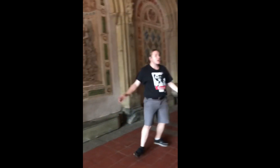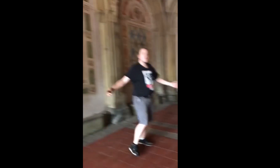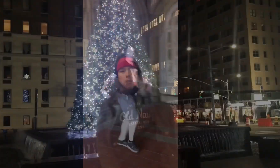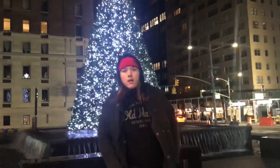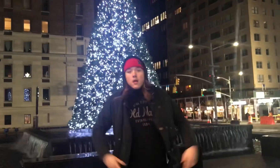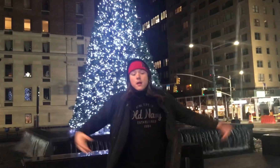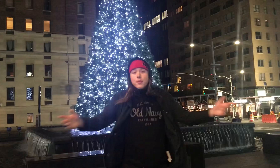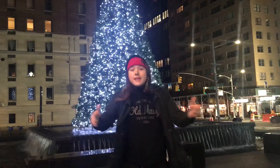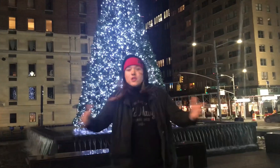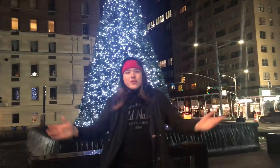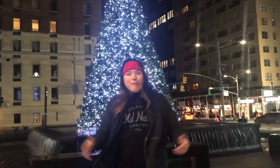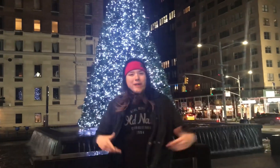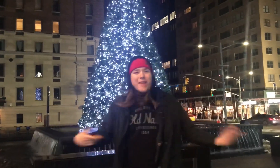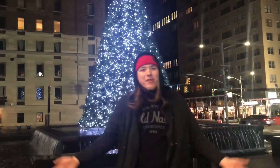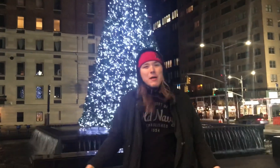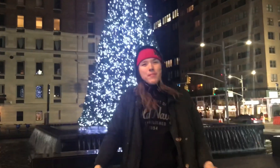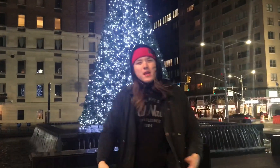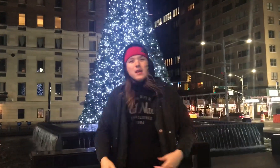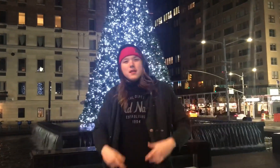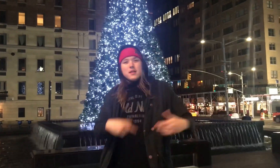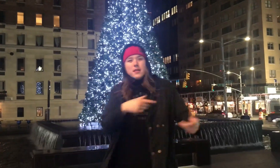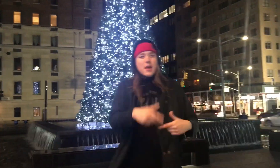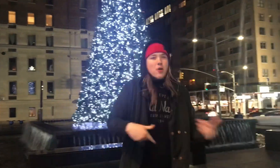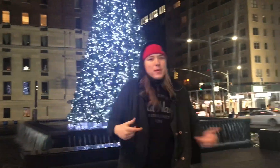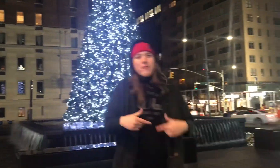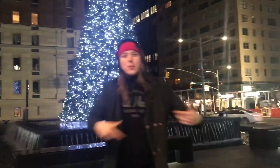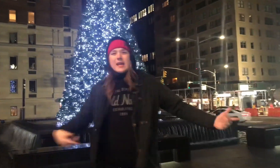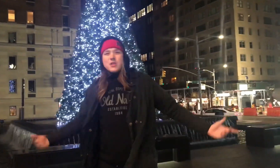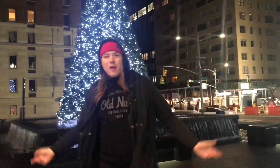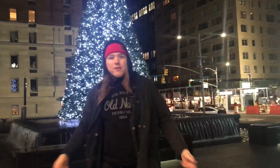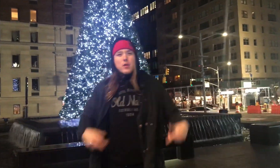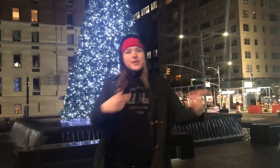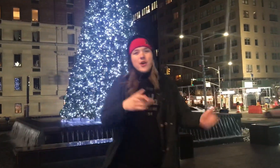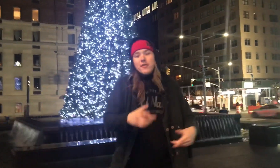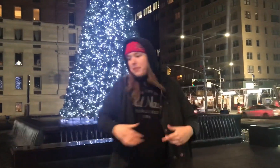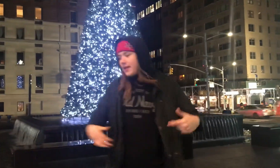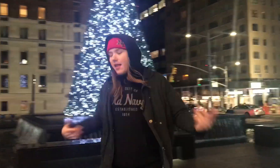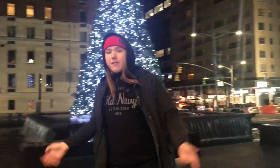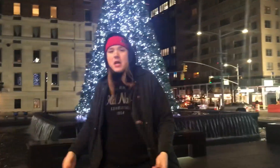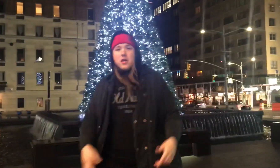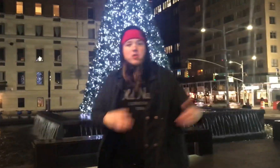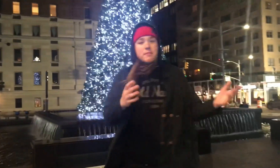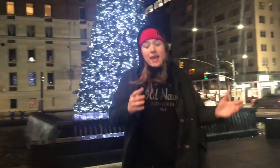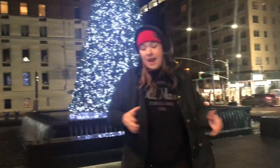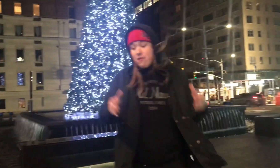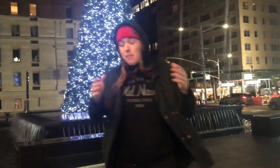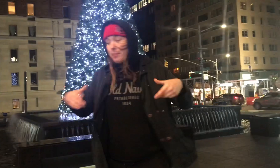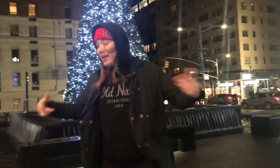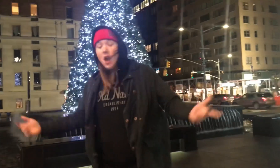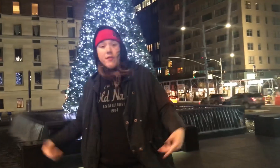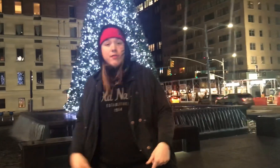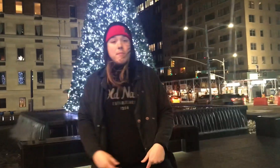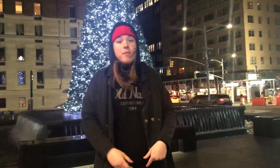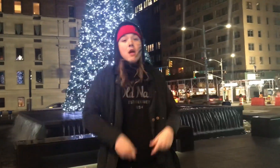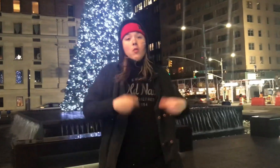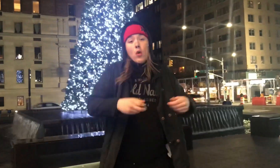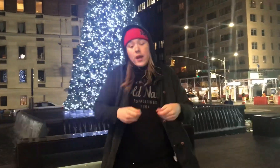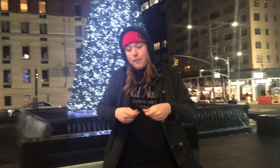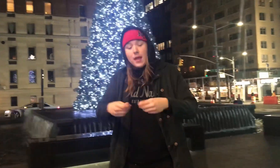So don't you ever please give up. Tell them that you just can't get enough. We deserve to be beloved. Your dreams can't ever be cuffed. Roll it up